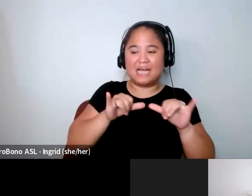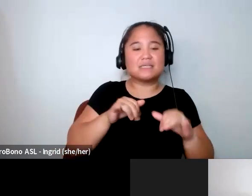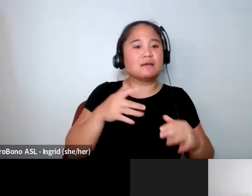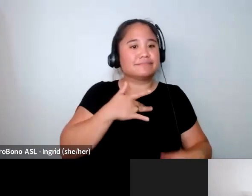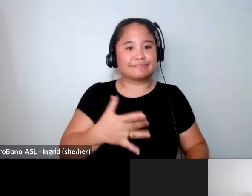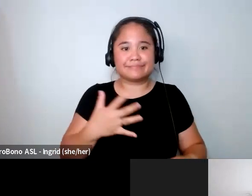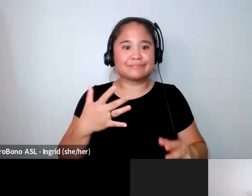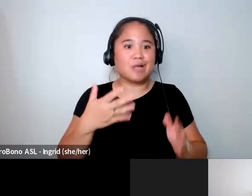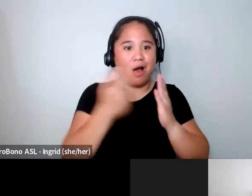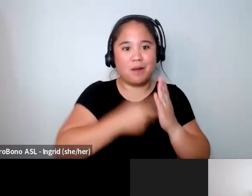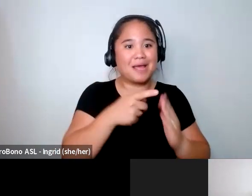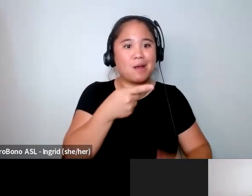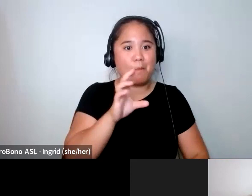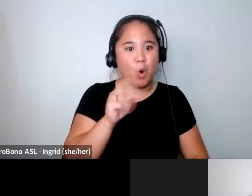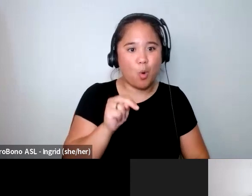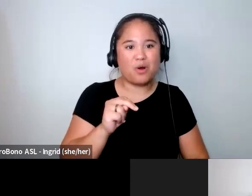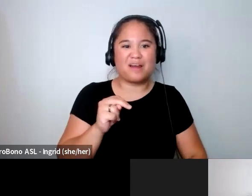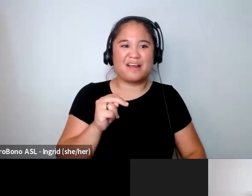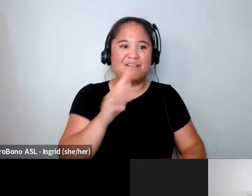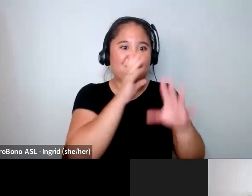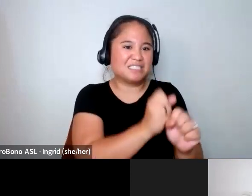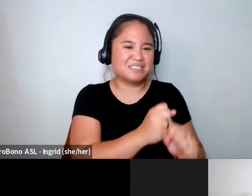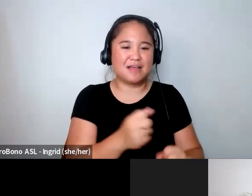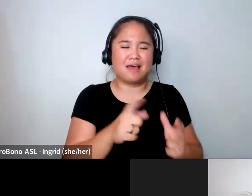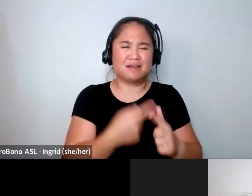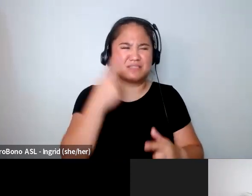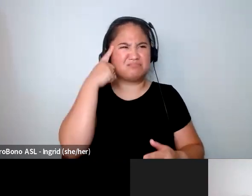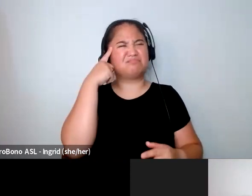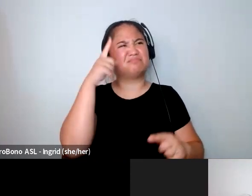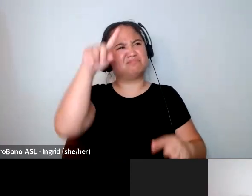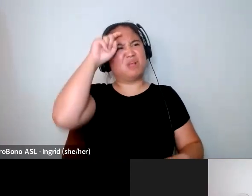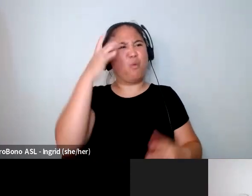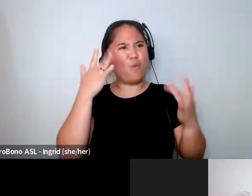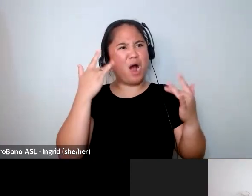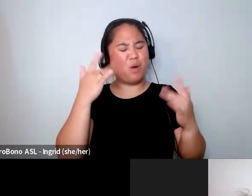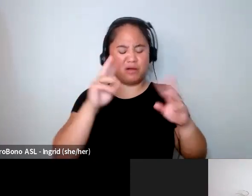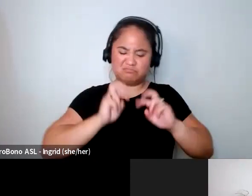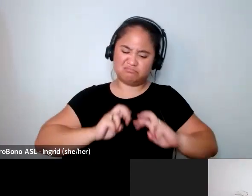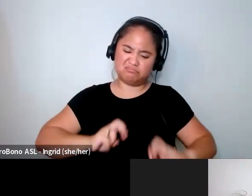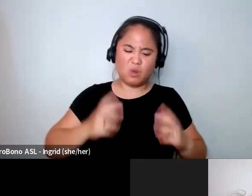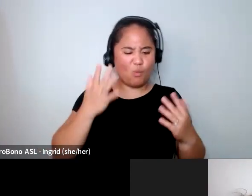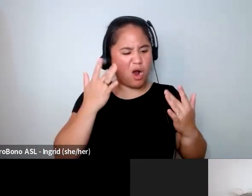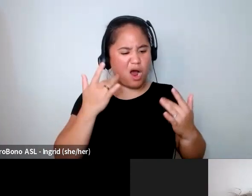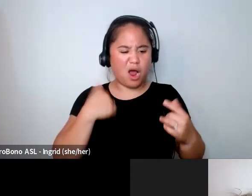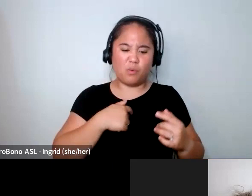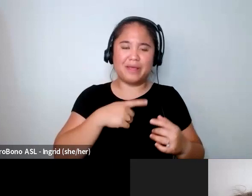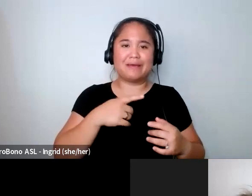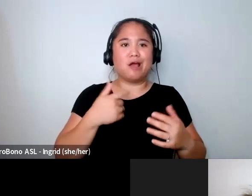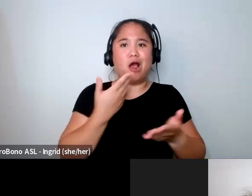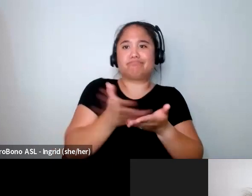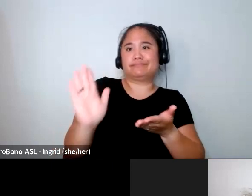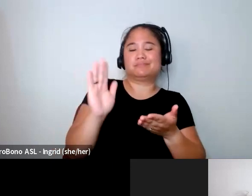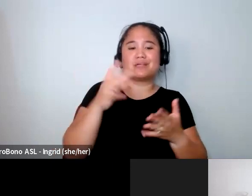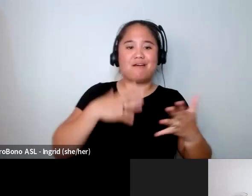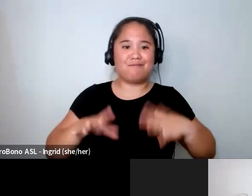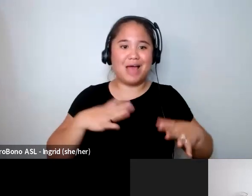you know content and why like that's the question I began asking you know why we're just completely left out of fashion